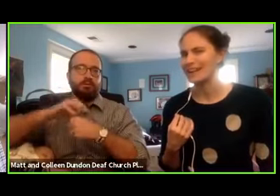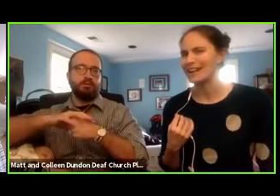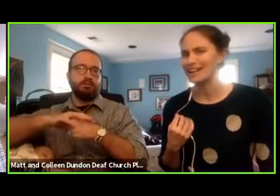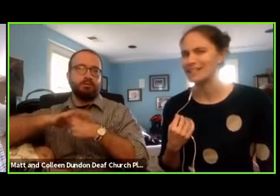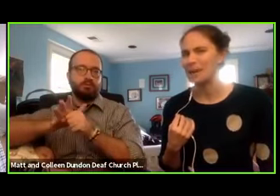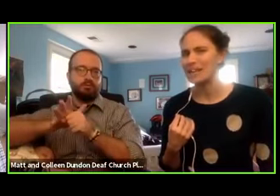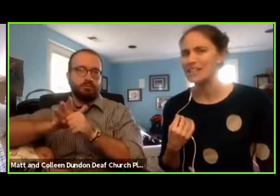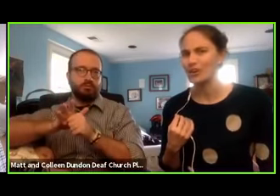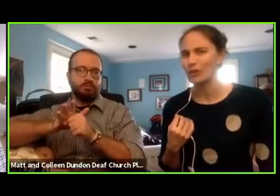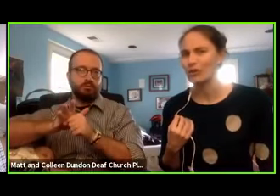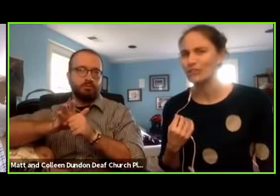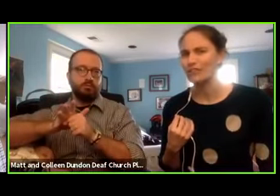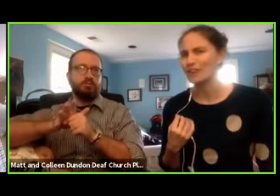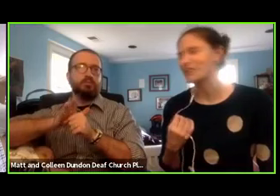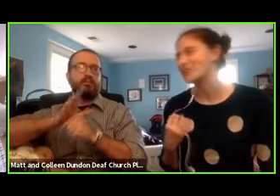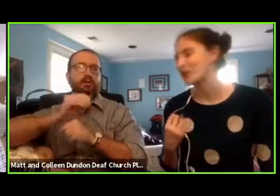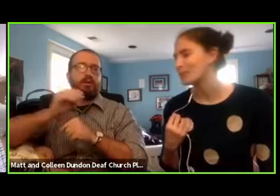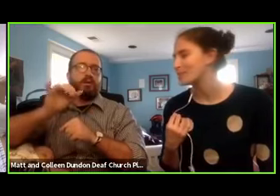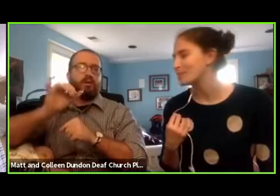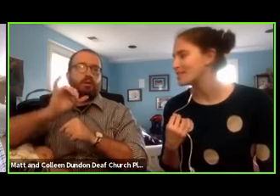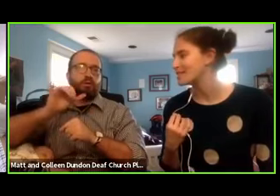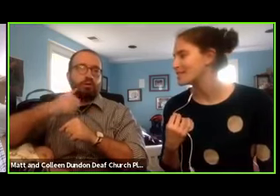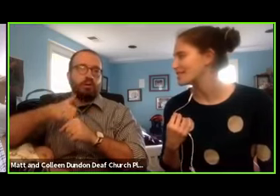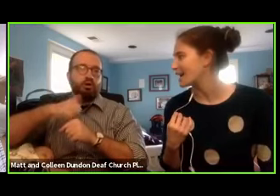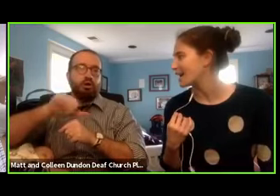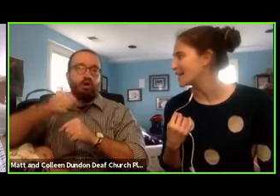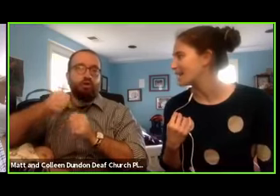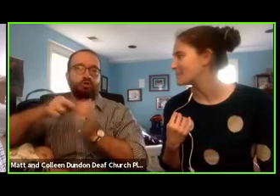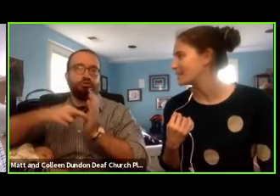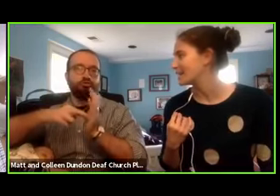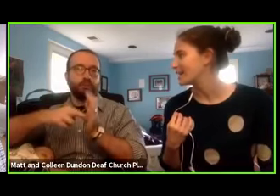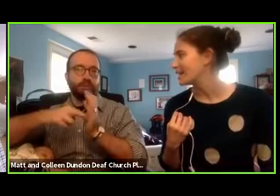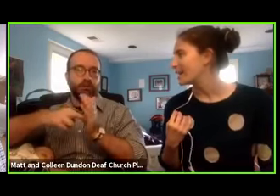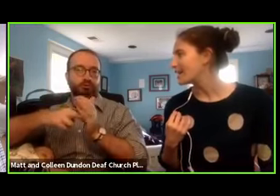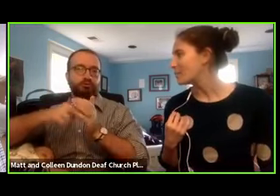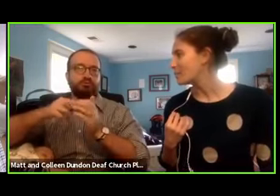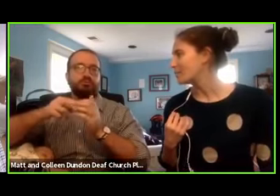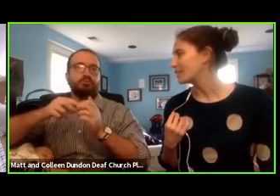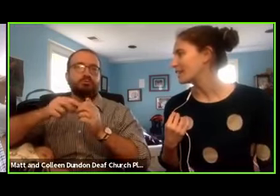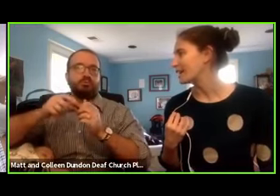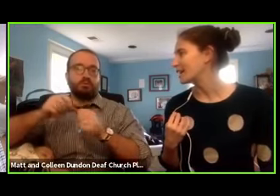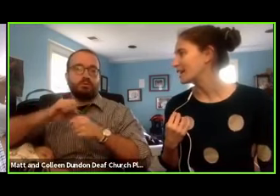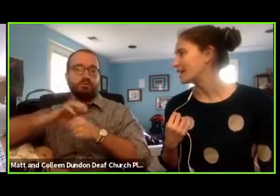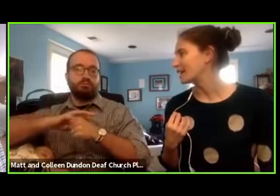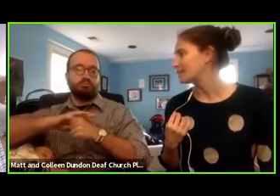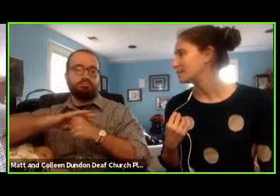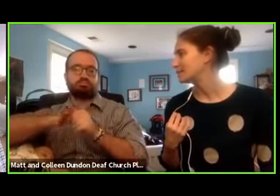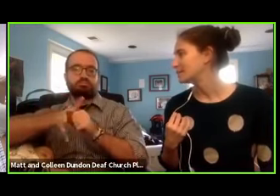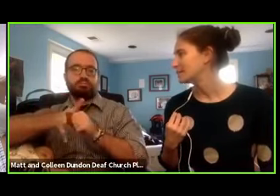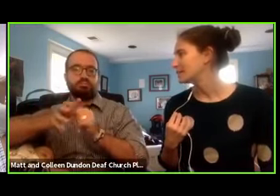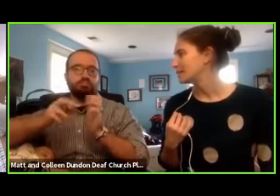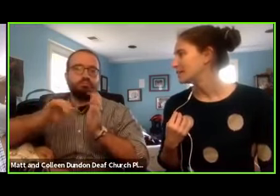there's those like kind of spikes all over the virus. So this is the sign that has been come up with for that.